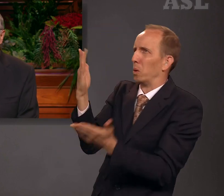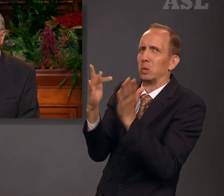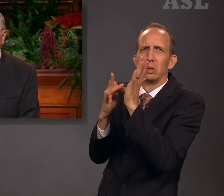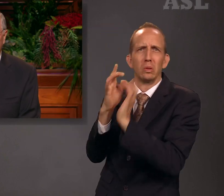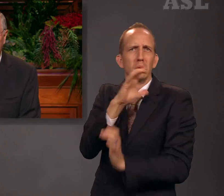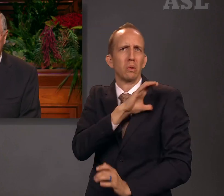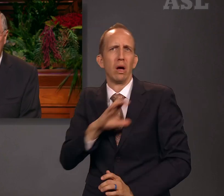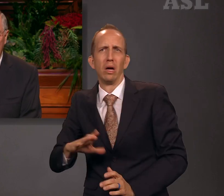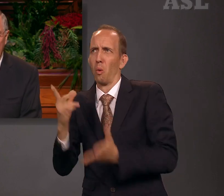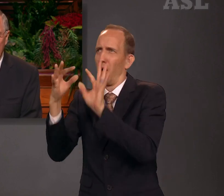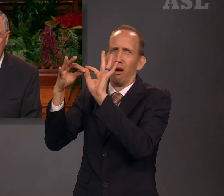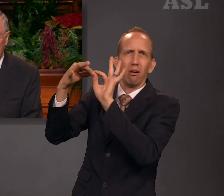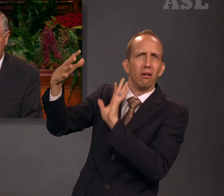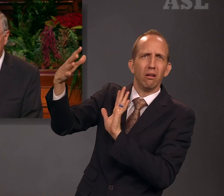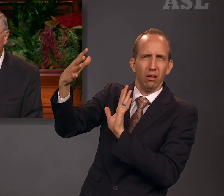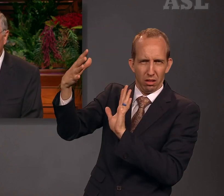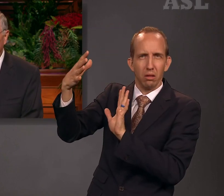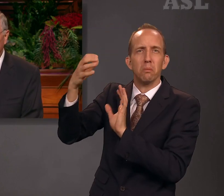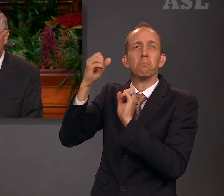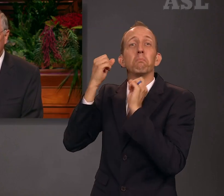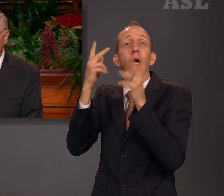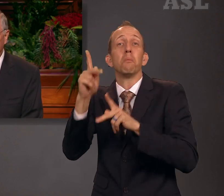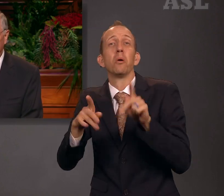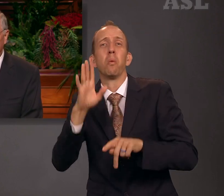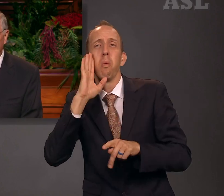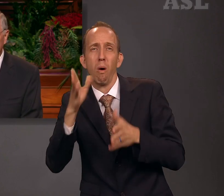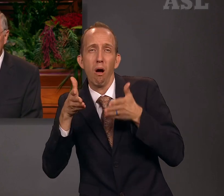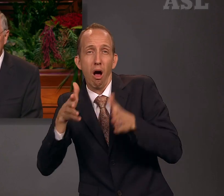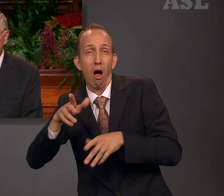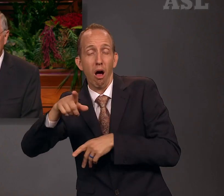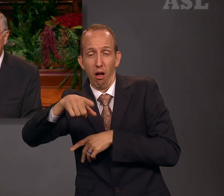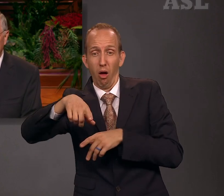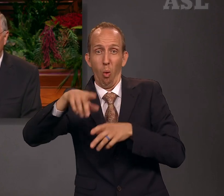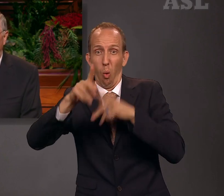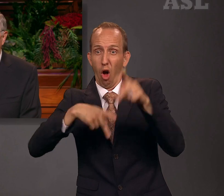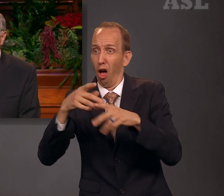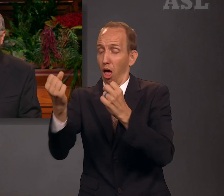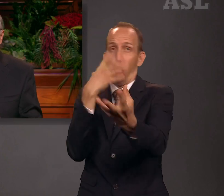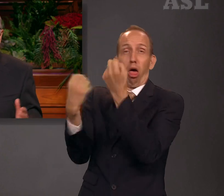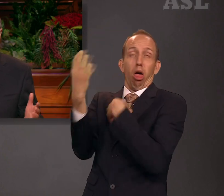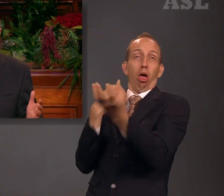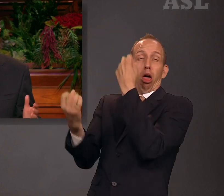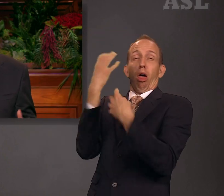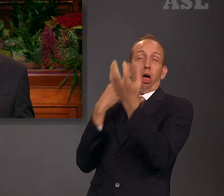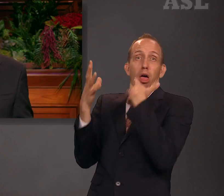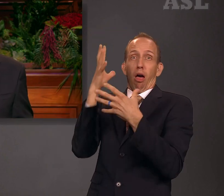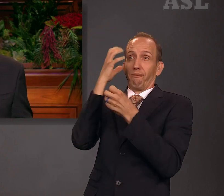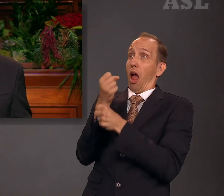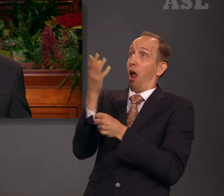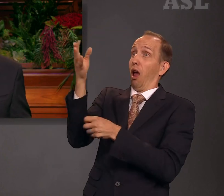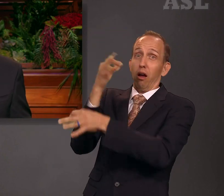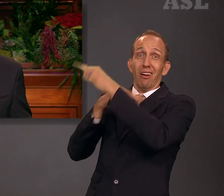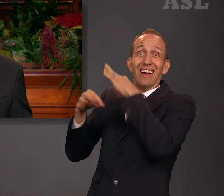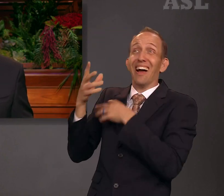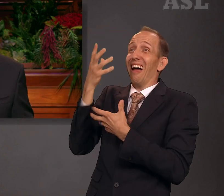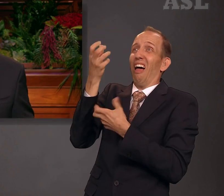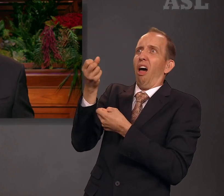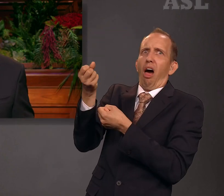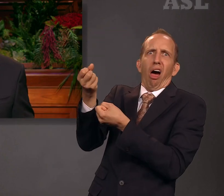of disbelief in Jesus Christ darken the world. Although many may allow the world to cloud their faith in the